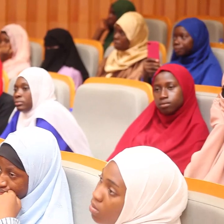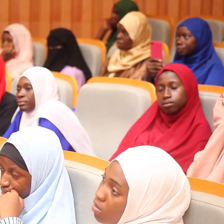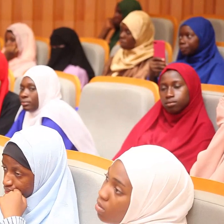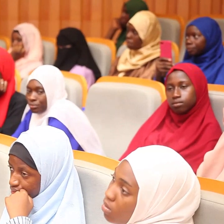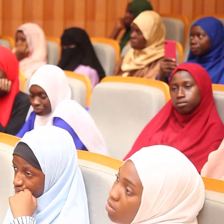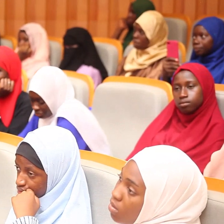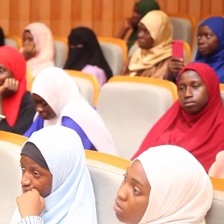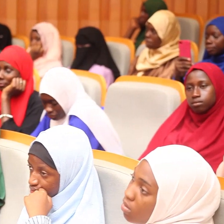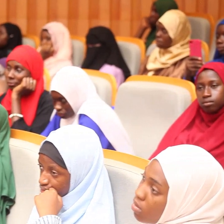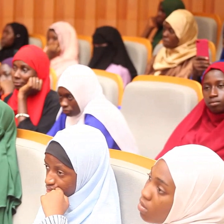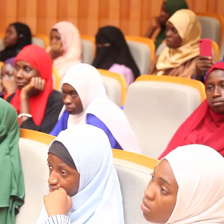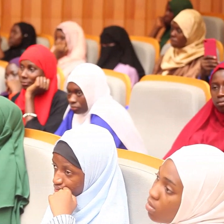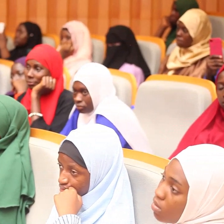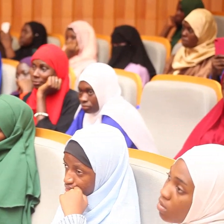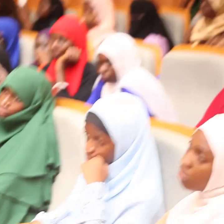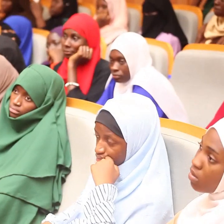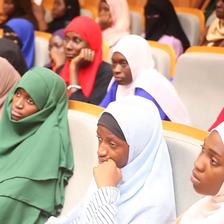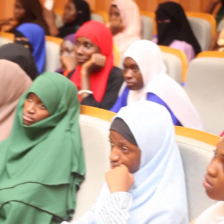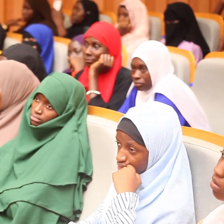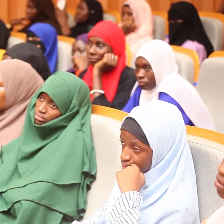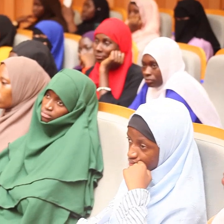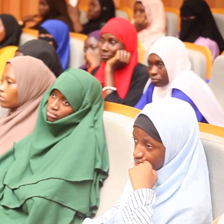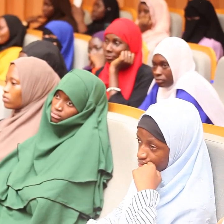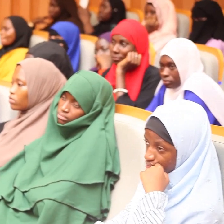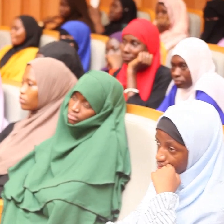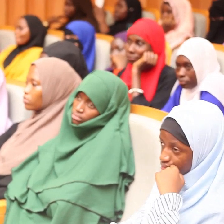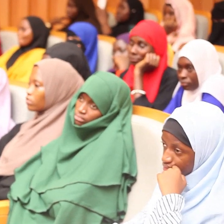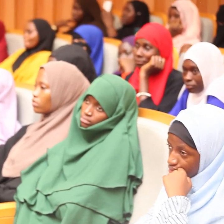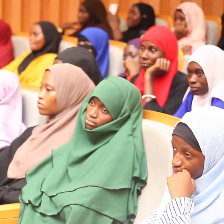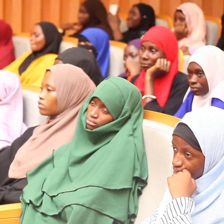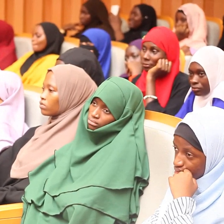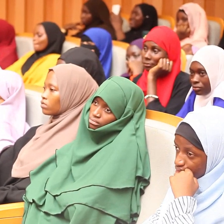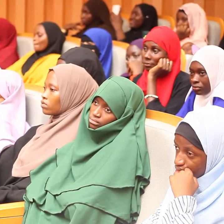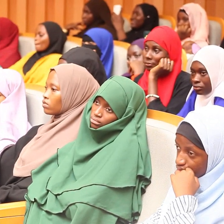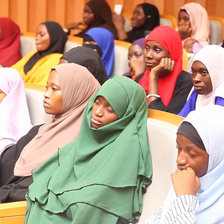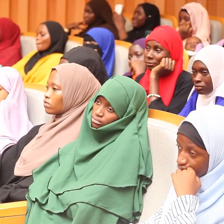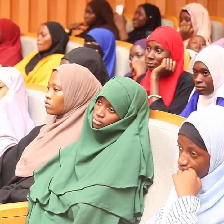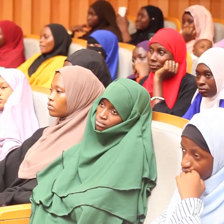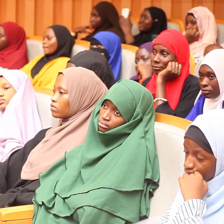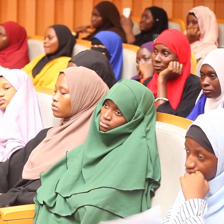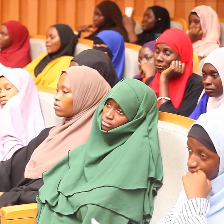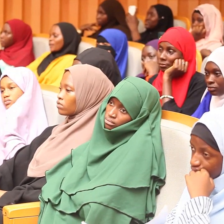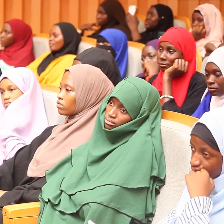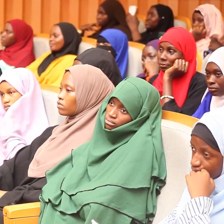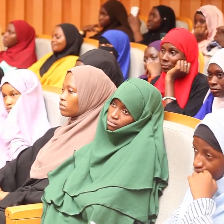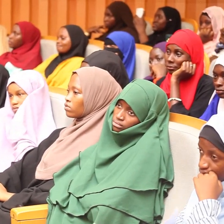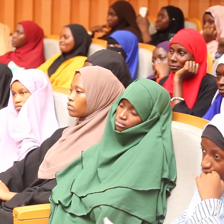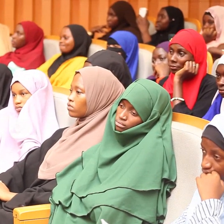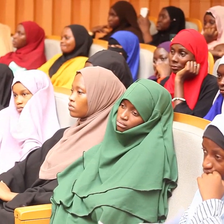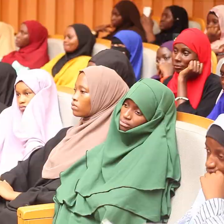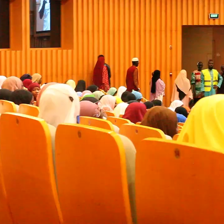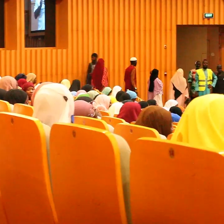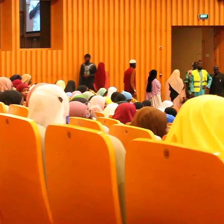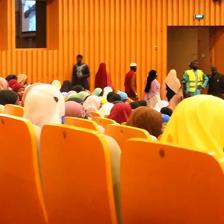knowing that I never take any step I mean I never take any step without consulting the mashayikh among them is